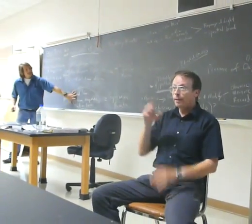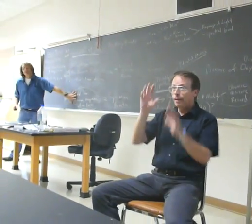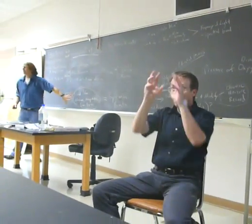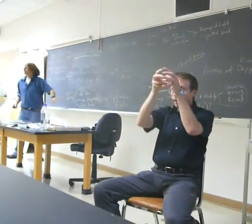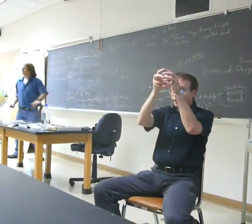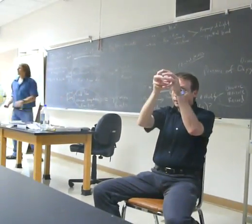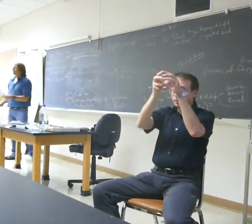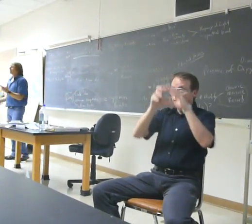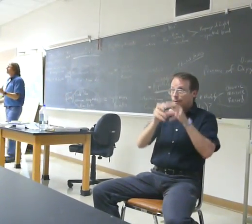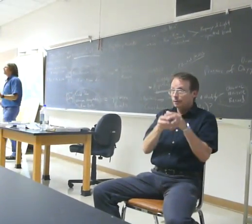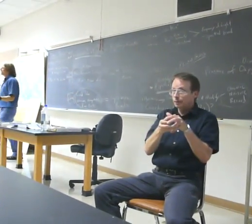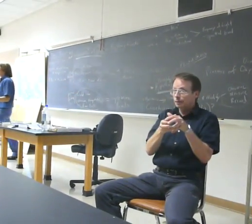stuff. What does that mean?